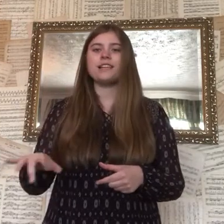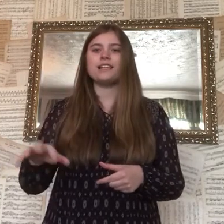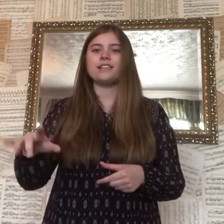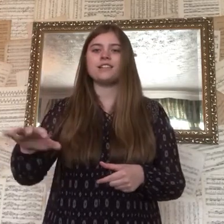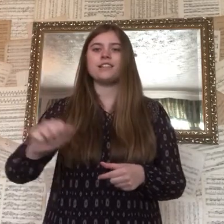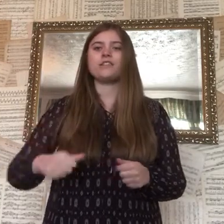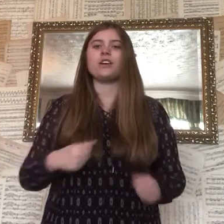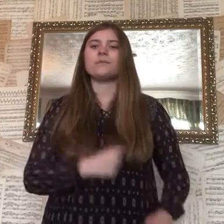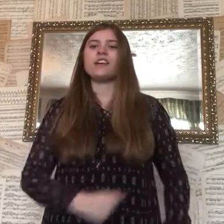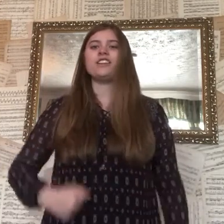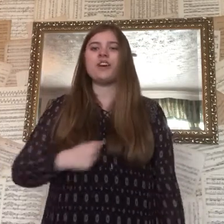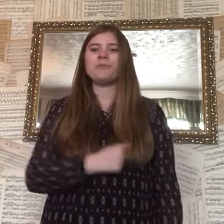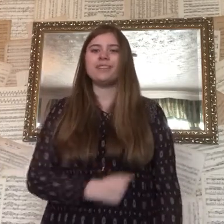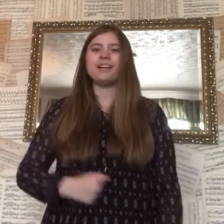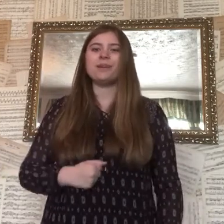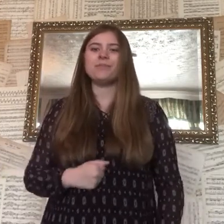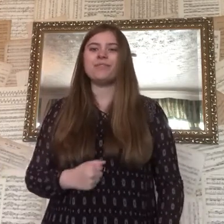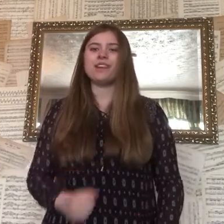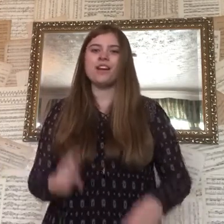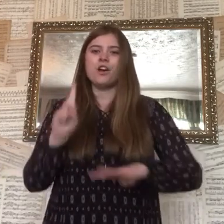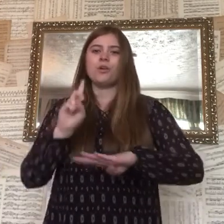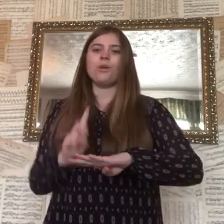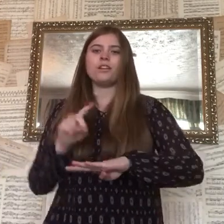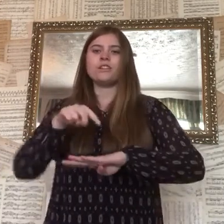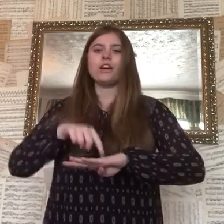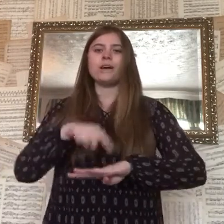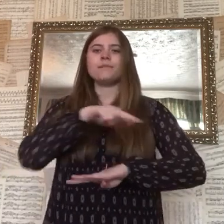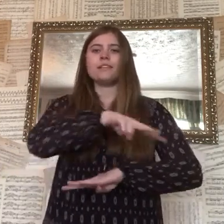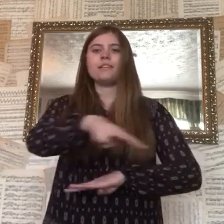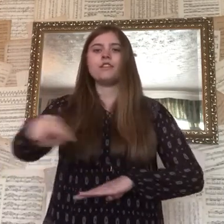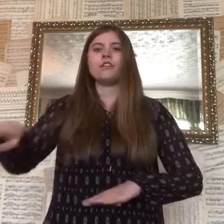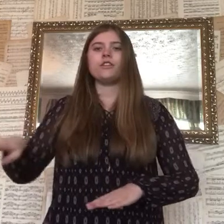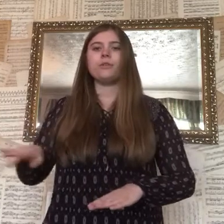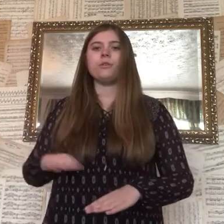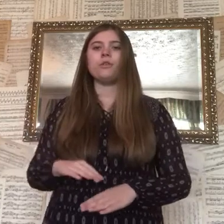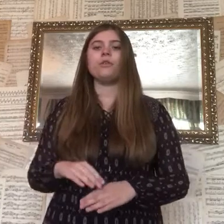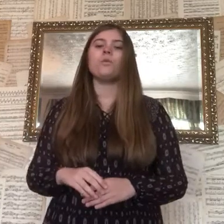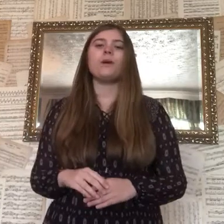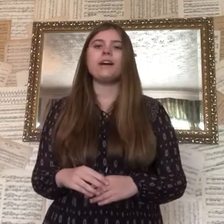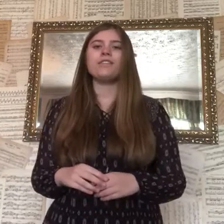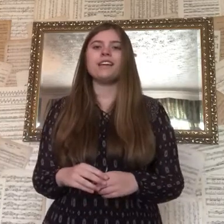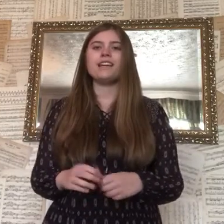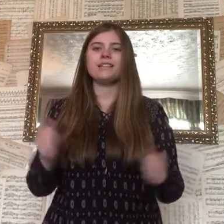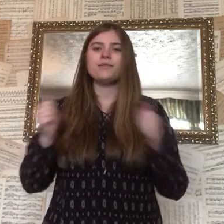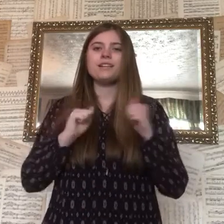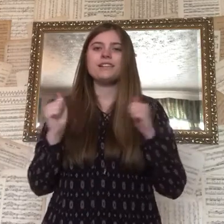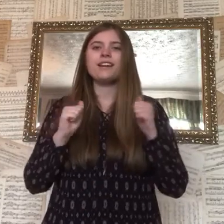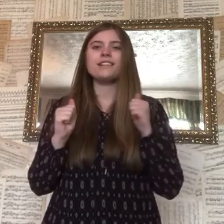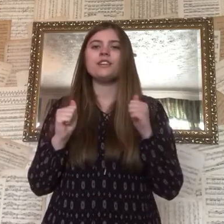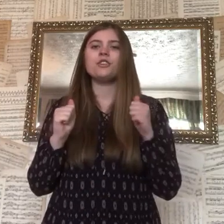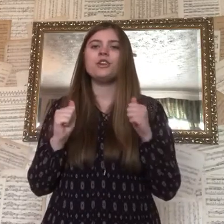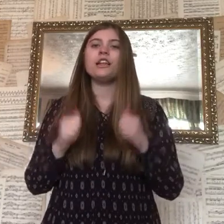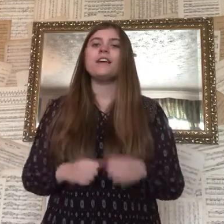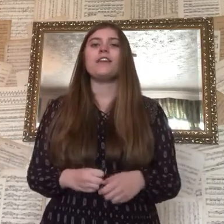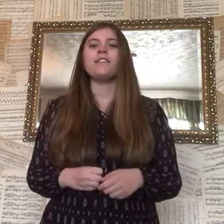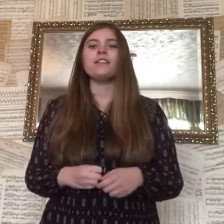delicious bugs. Yum yum! One jumped into the pool where it was nice and cool and there